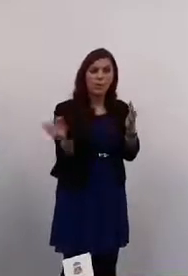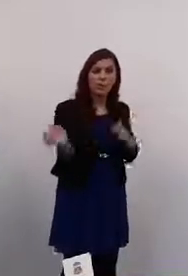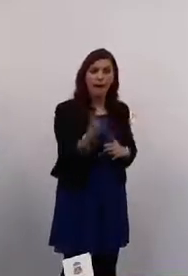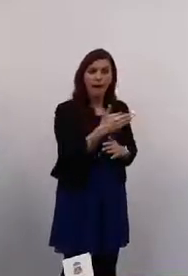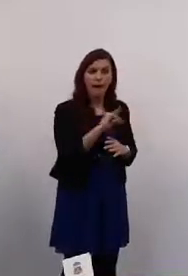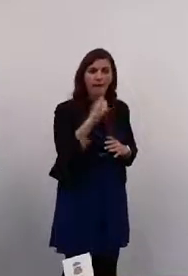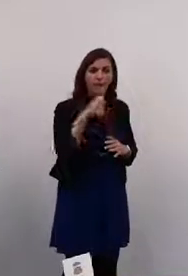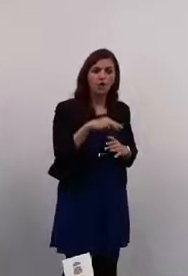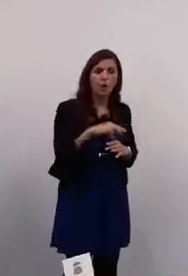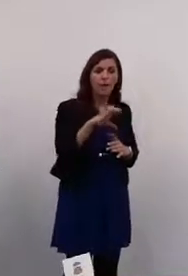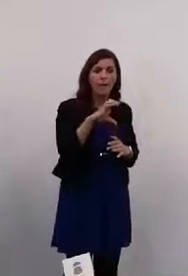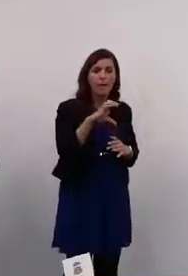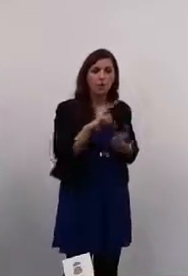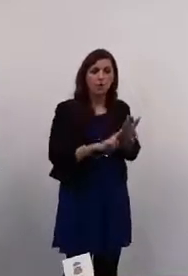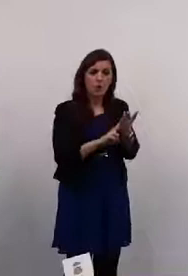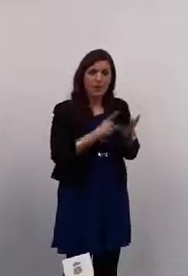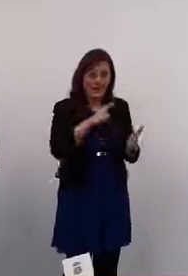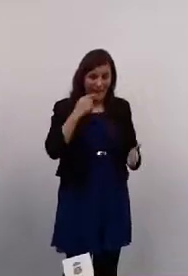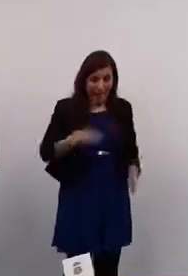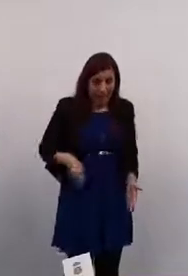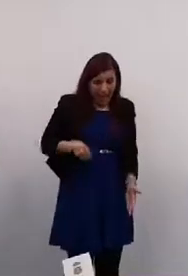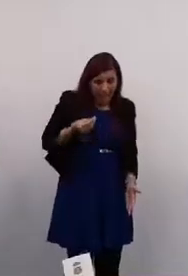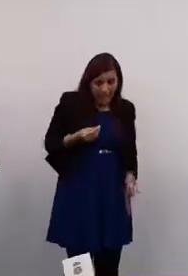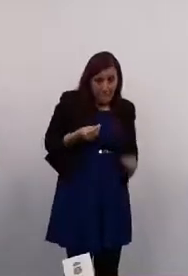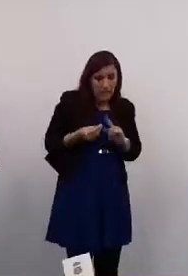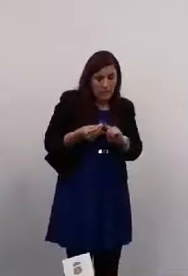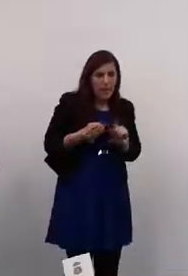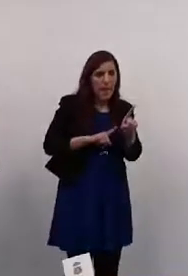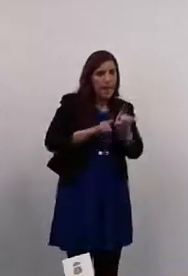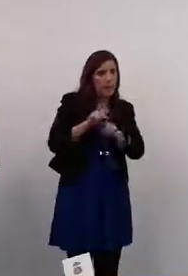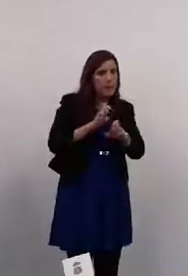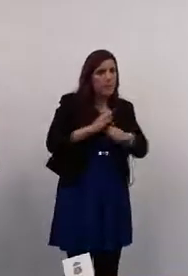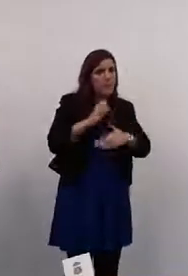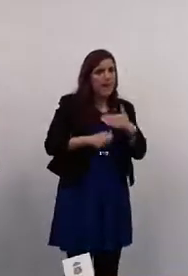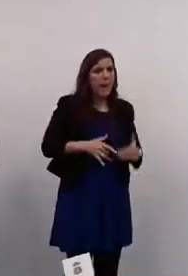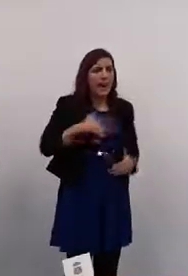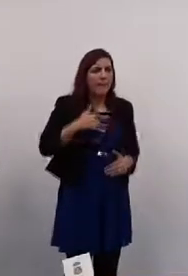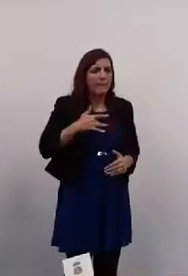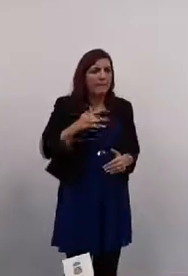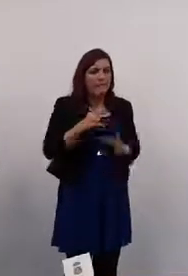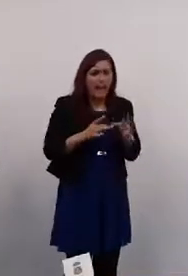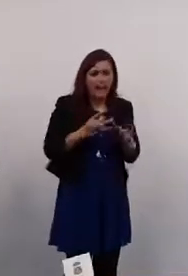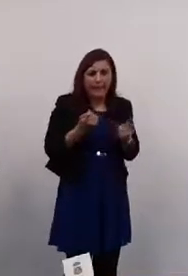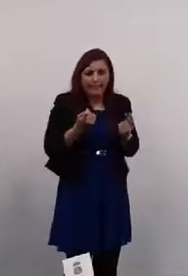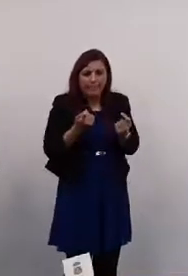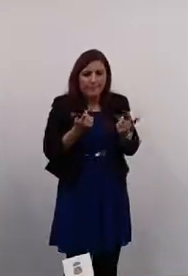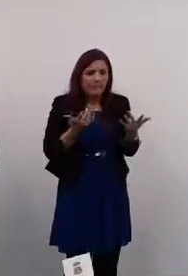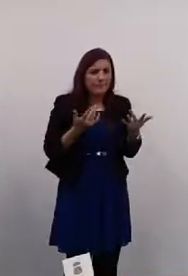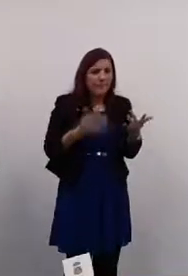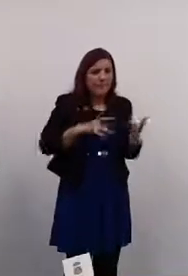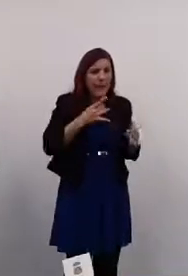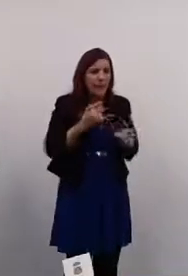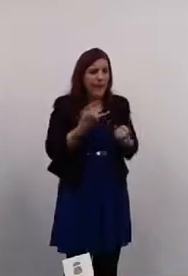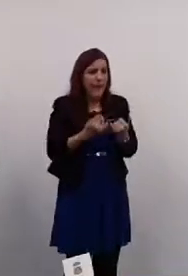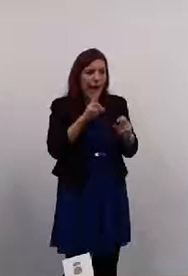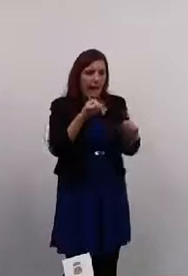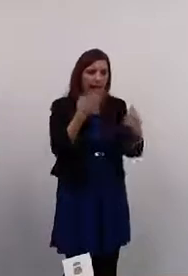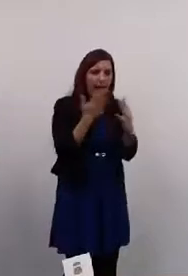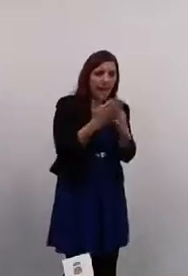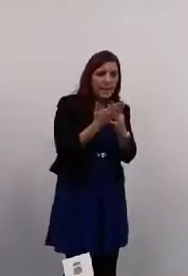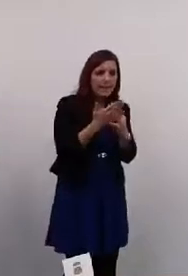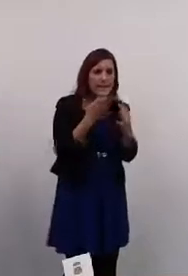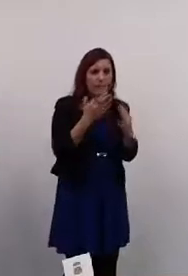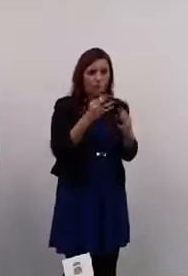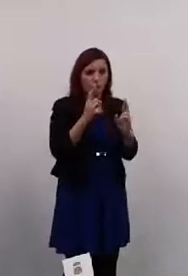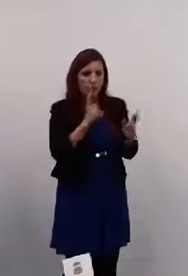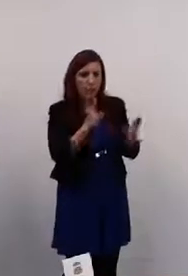of the John Card users say that having a John Card improves their everyday lives and their activities and makes them feel like we can access goods